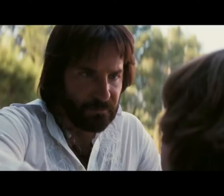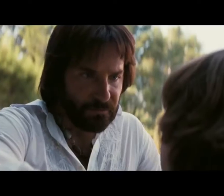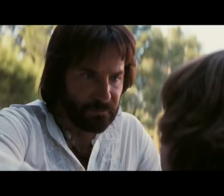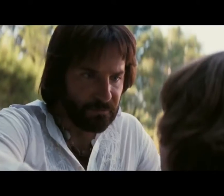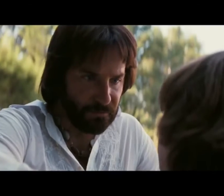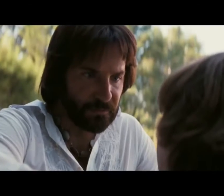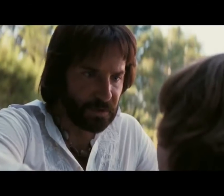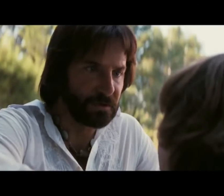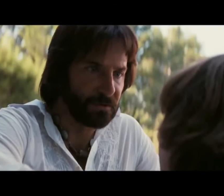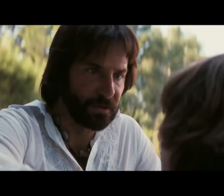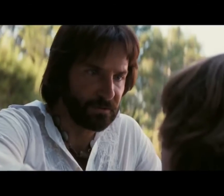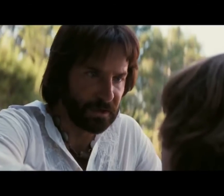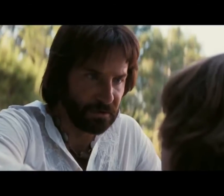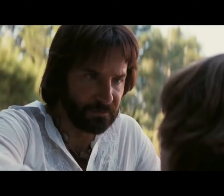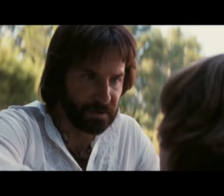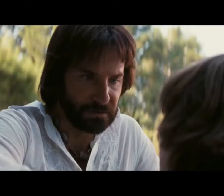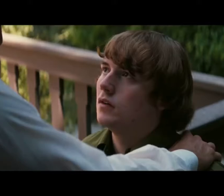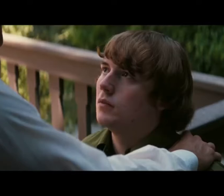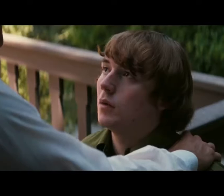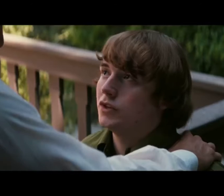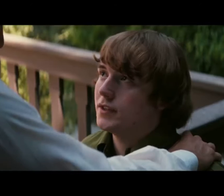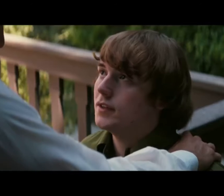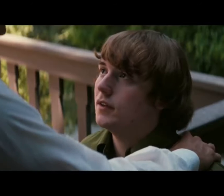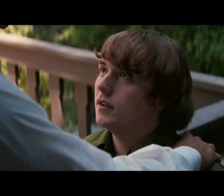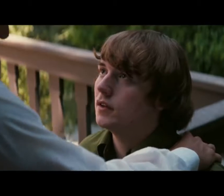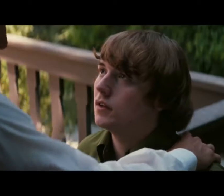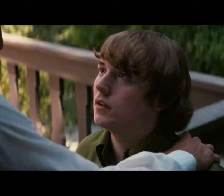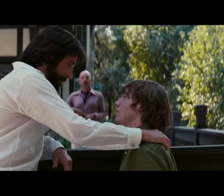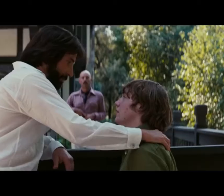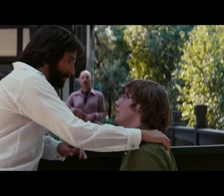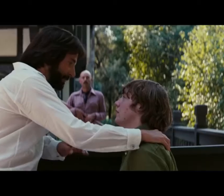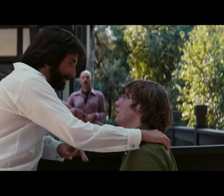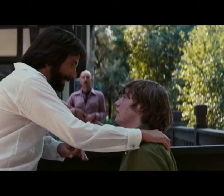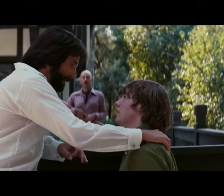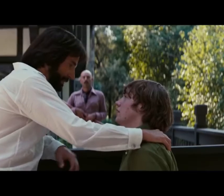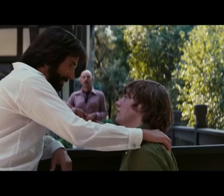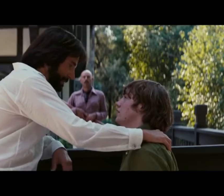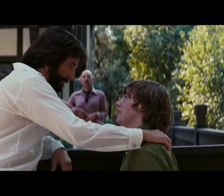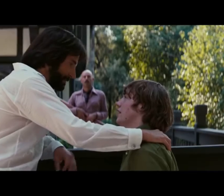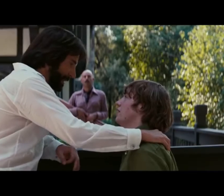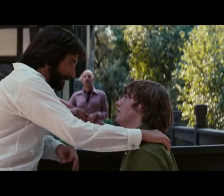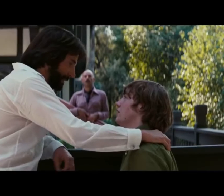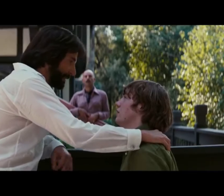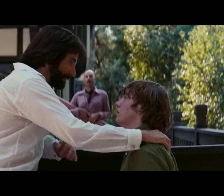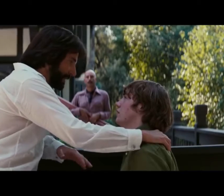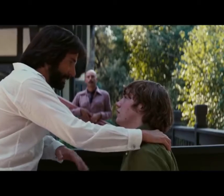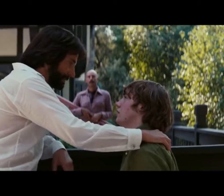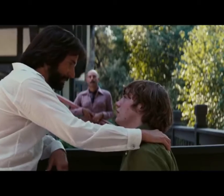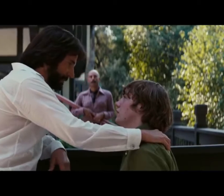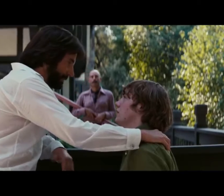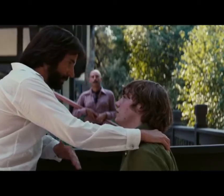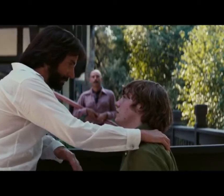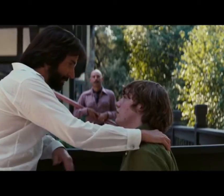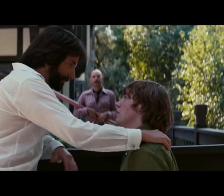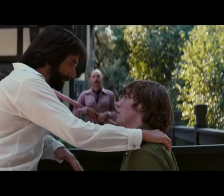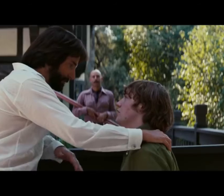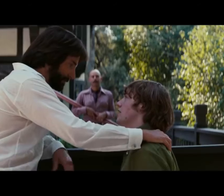few Yet, while many can argue these films are very well done Few can say that they're films that General